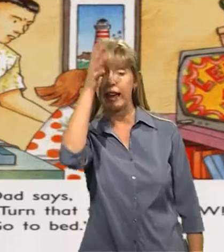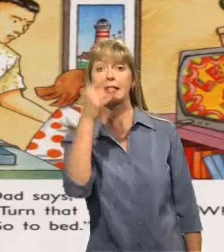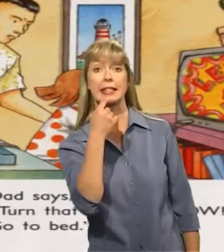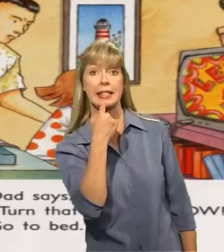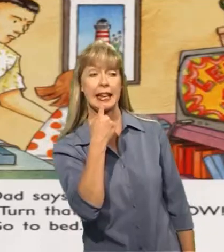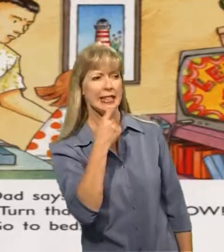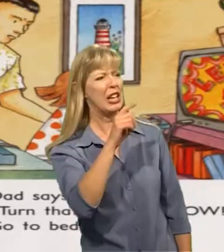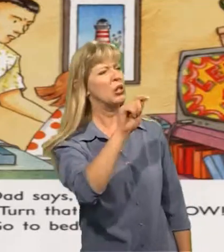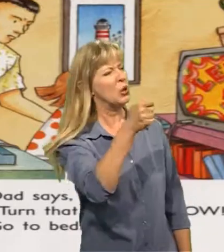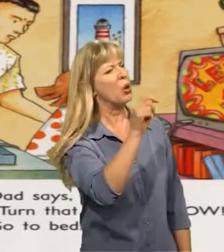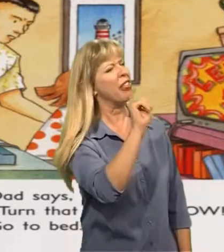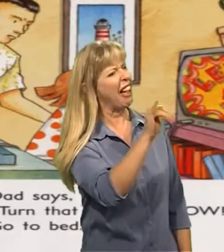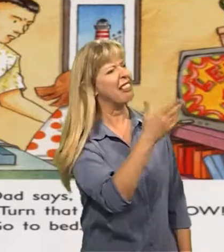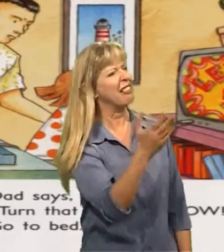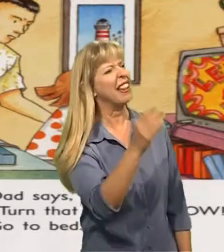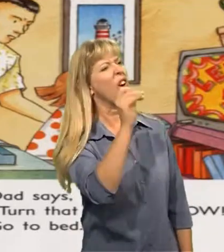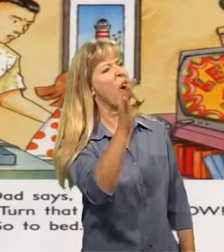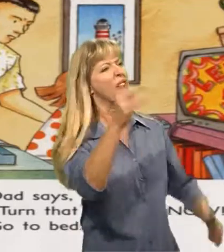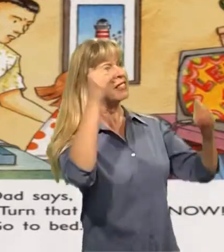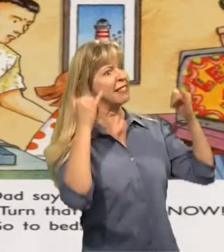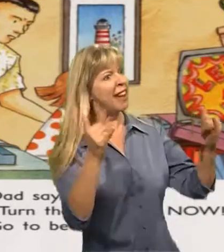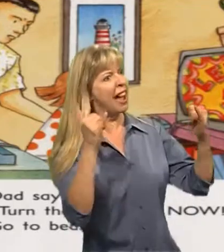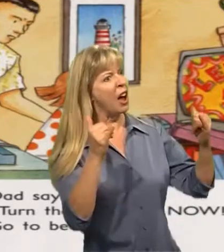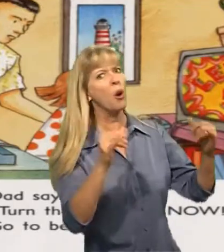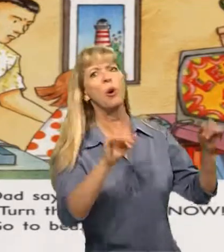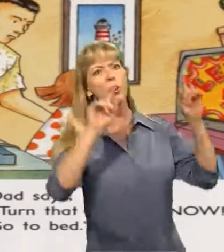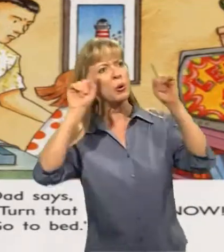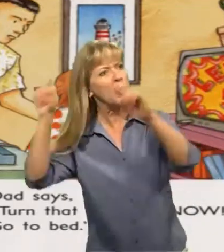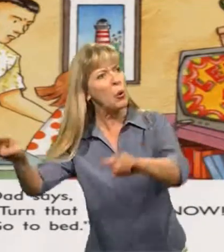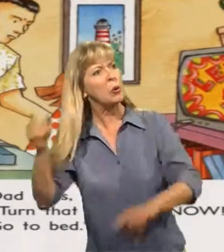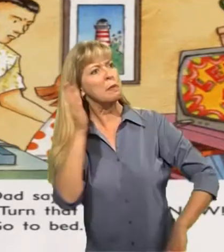Dad says, turn that thing off now. Go to bed.